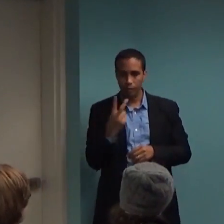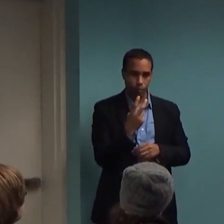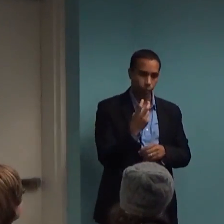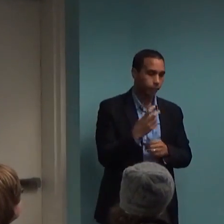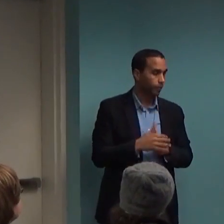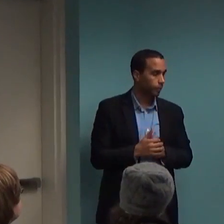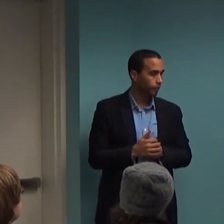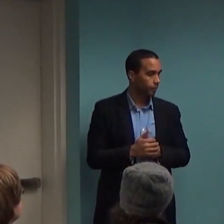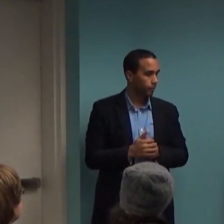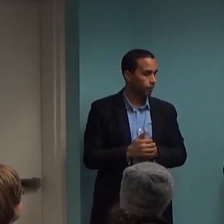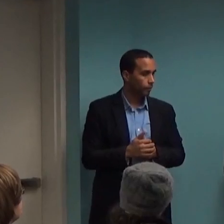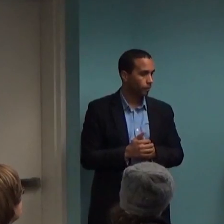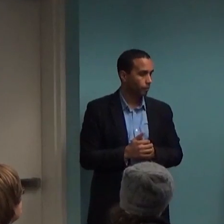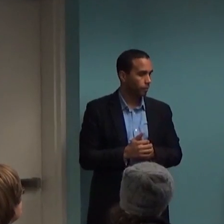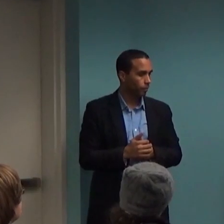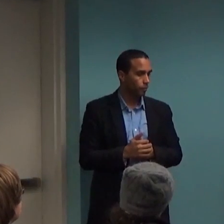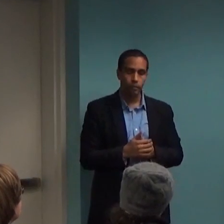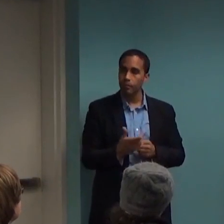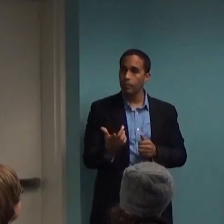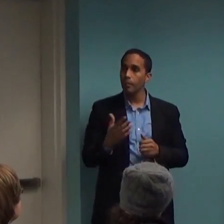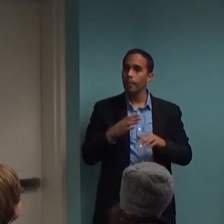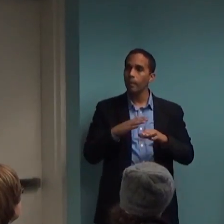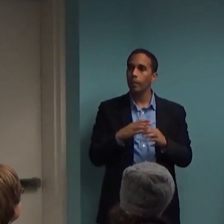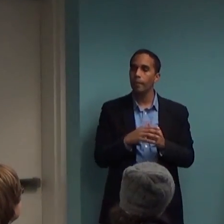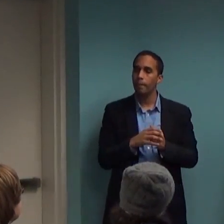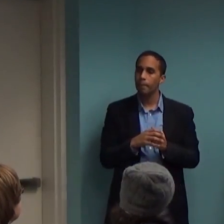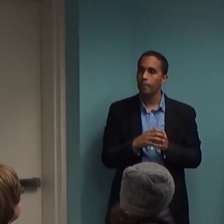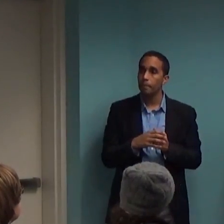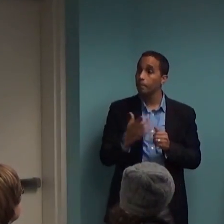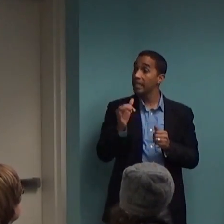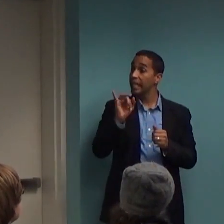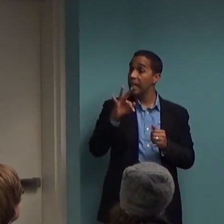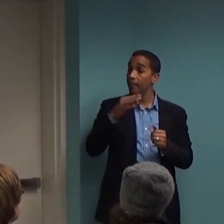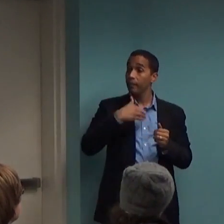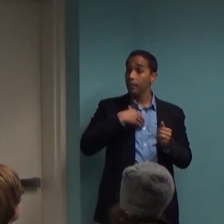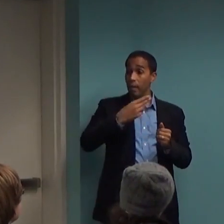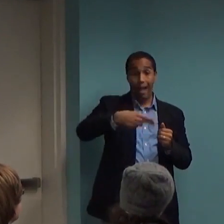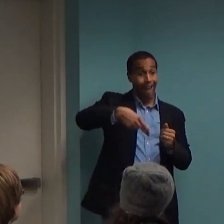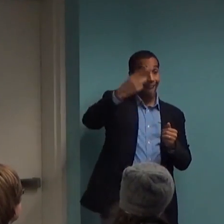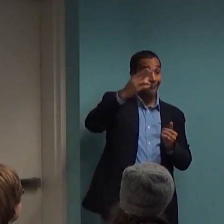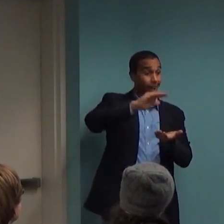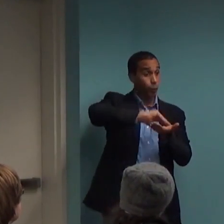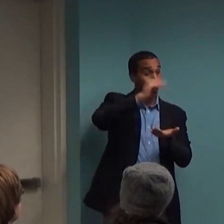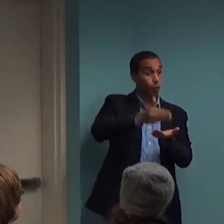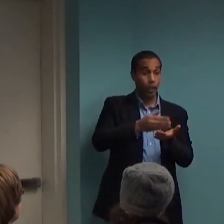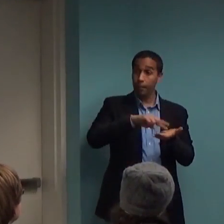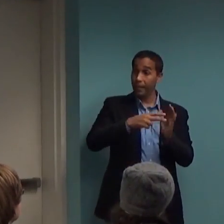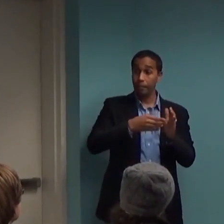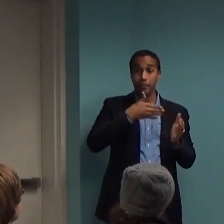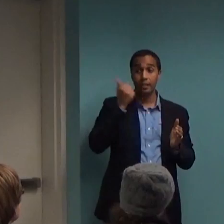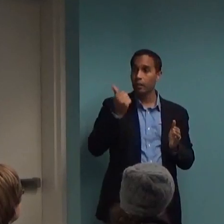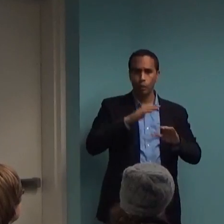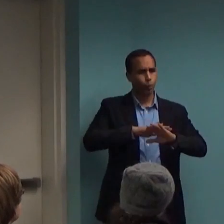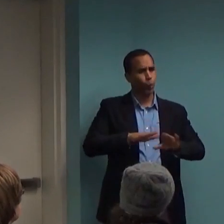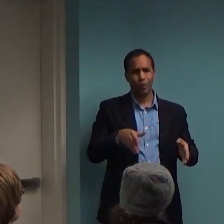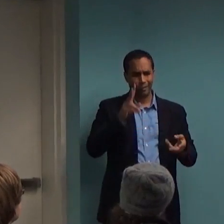So, like I mentioned before, don't assume that the higher dose means that you're going to have a better outcome. That's actually generally untrue.